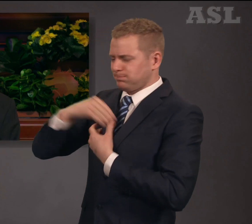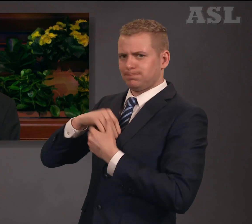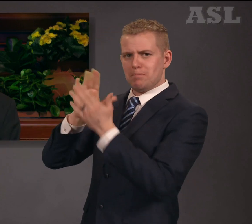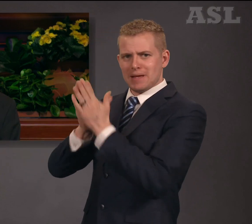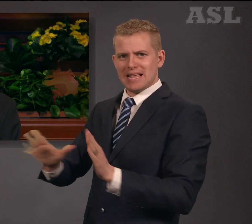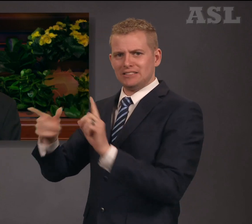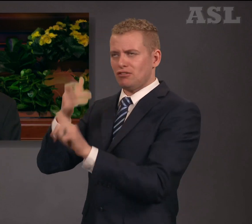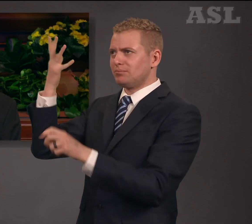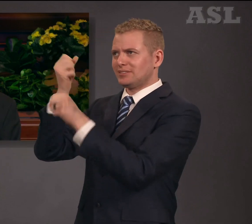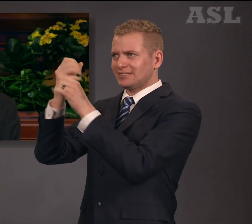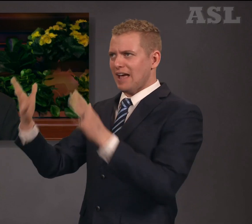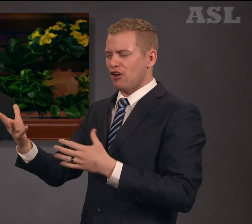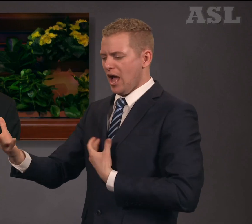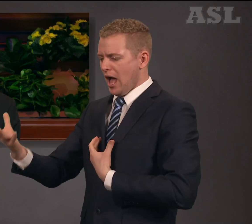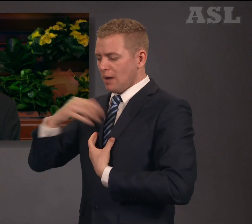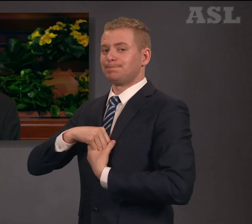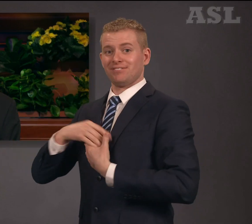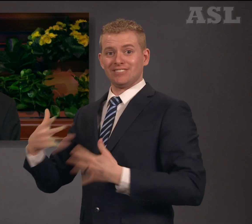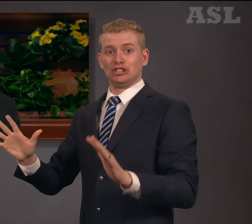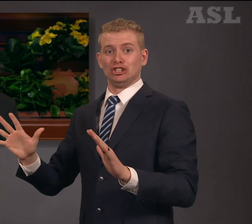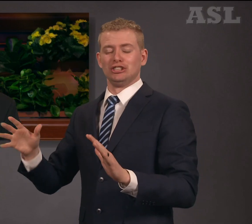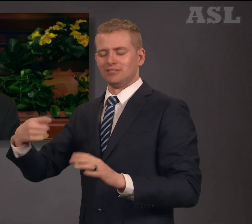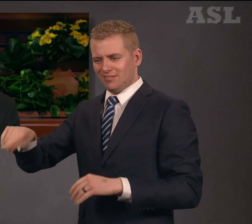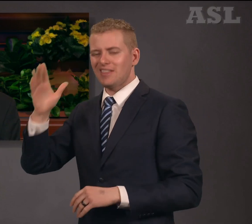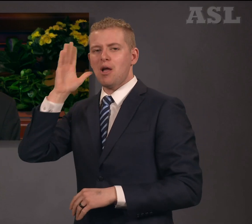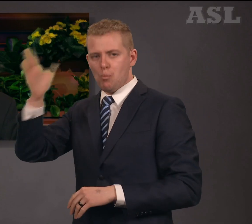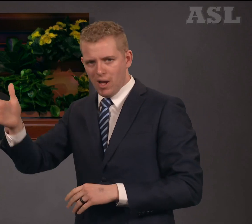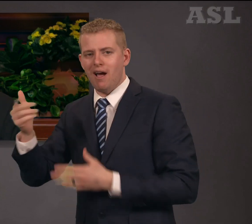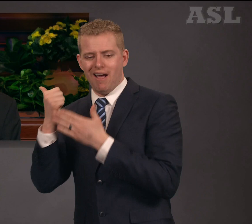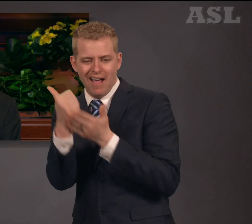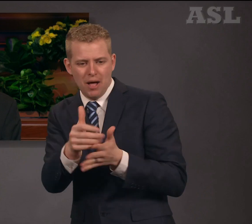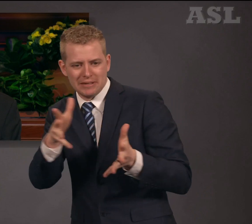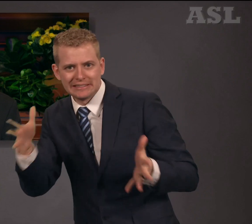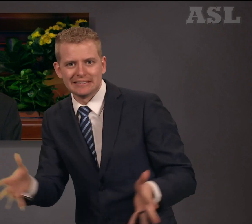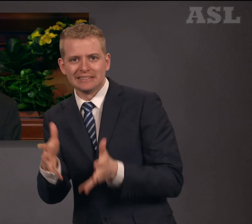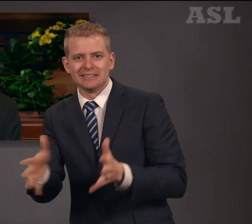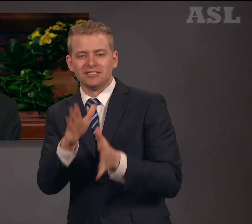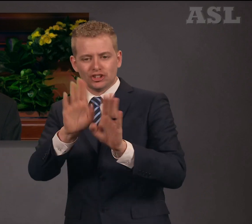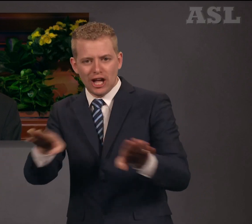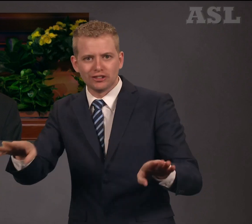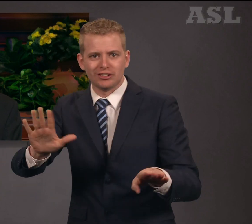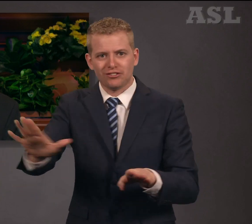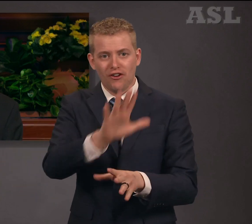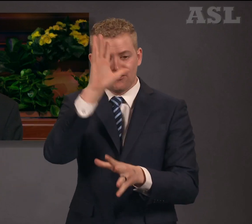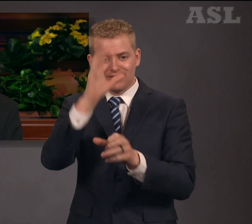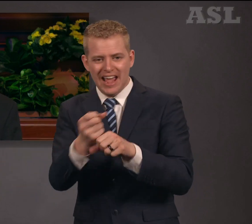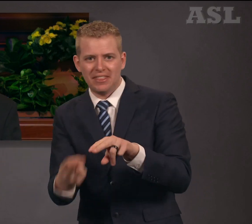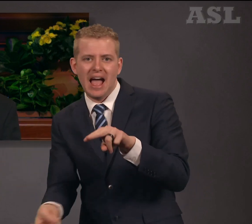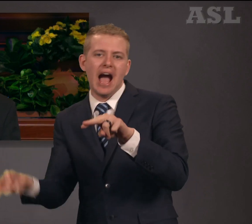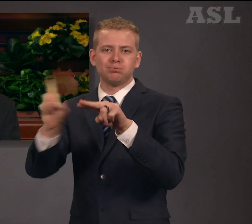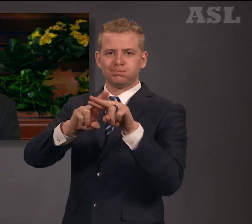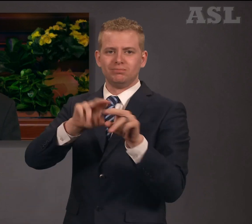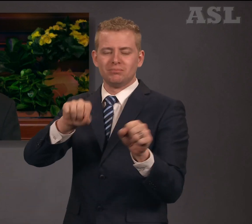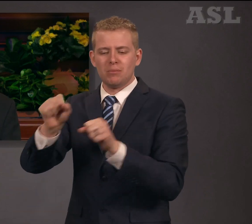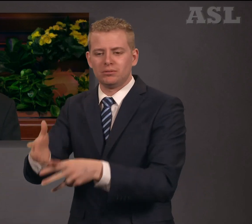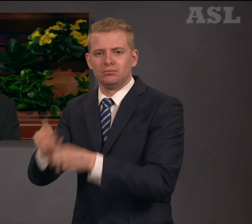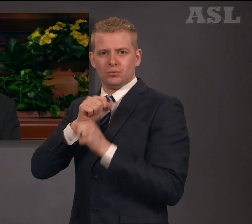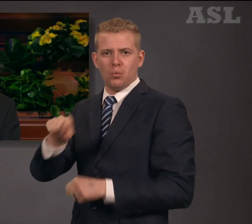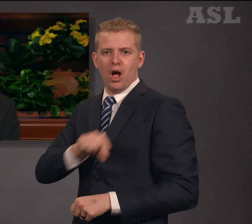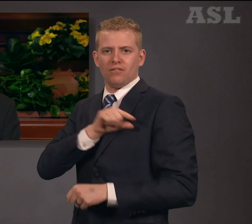and effort, encourage the faith of the child to qualify for the